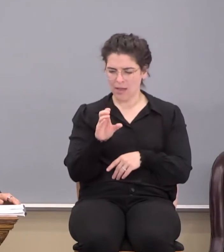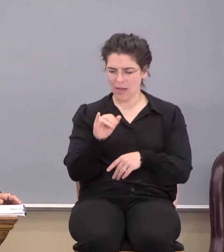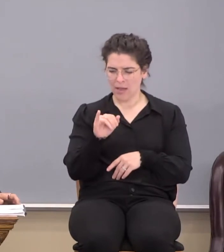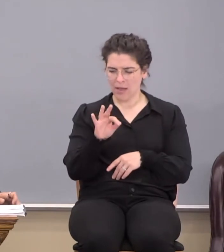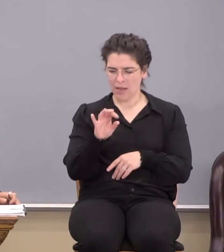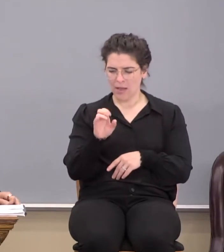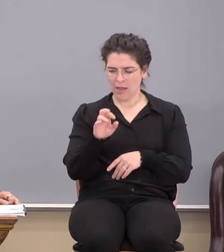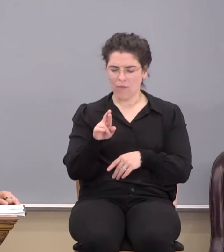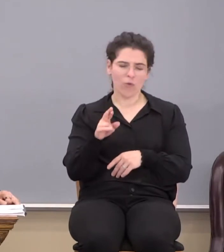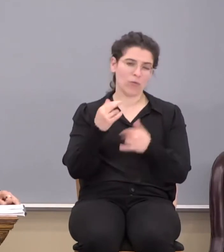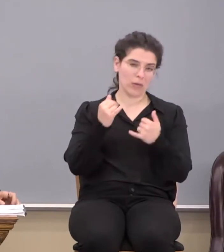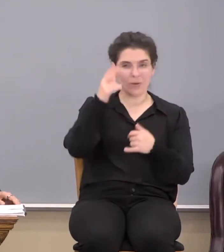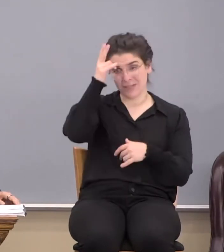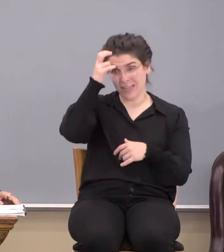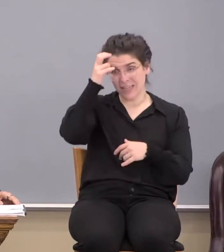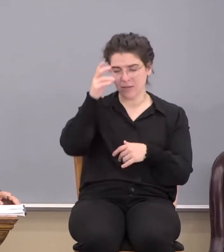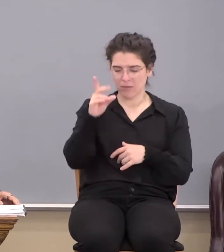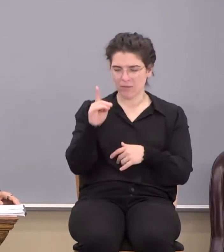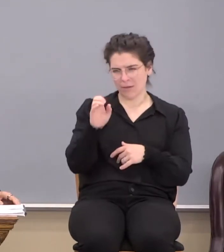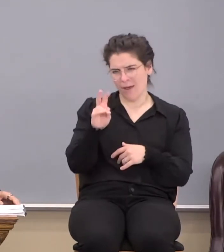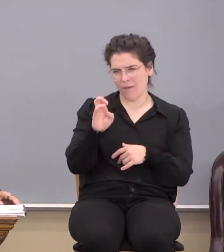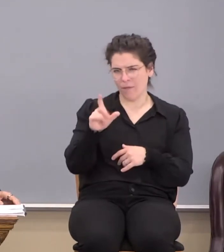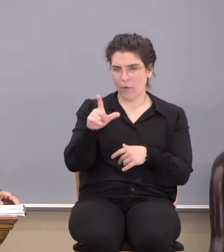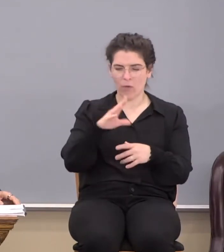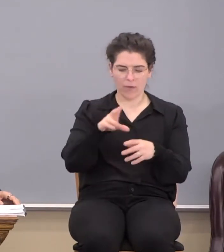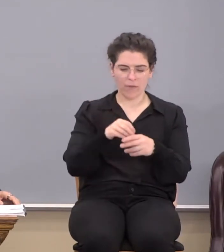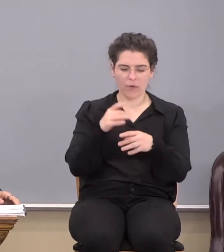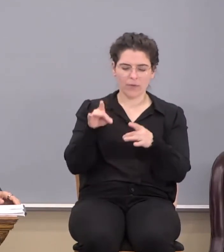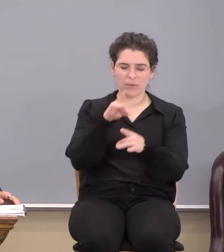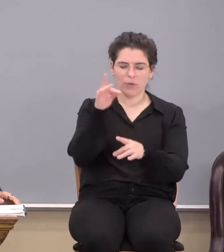We really are involved in a spiritual warfare.